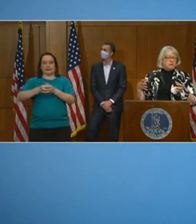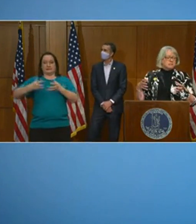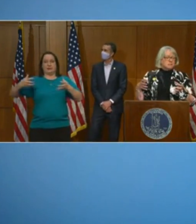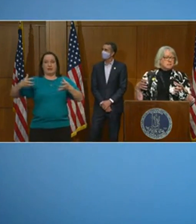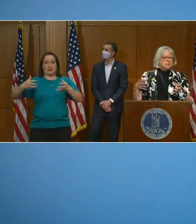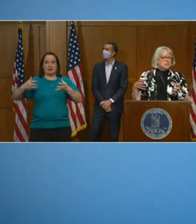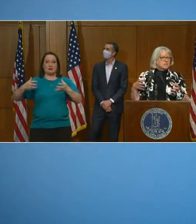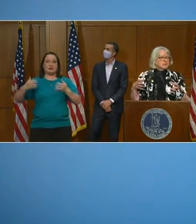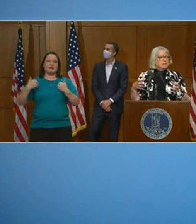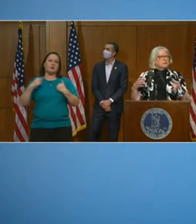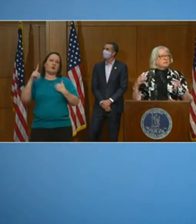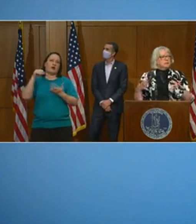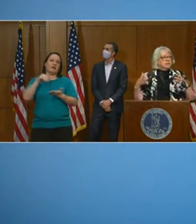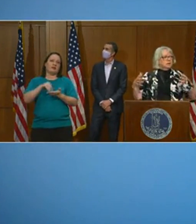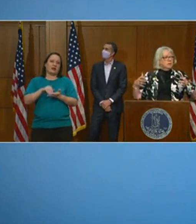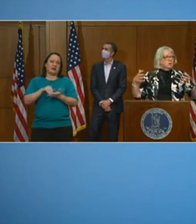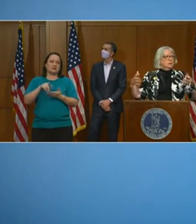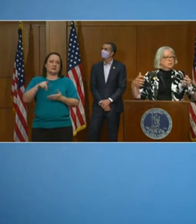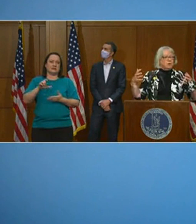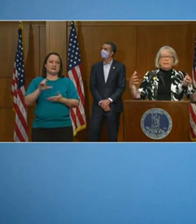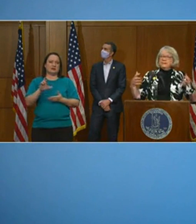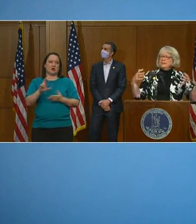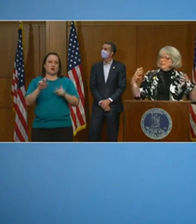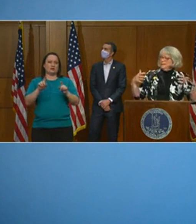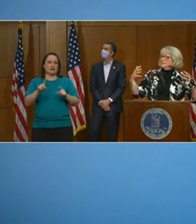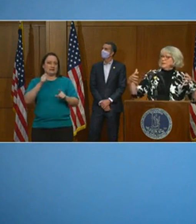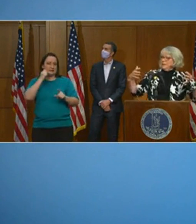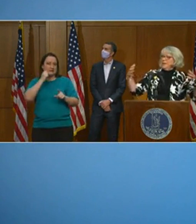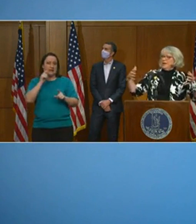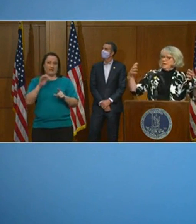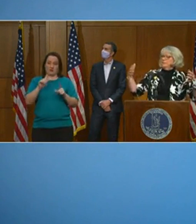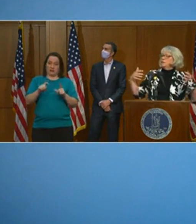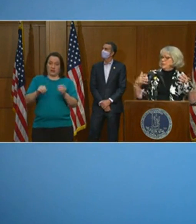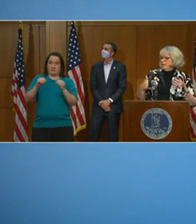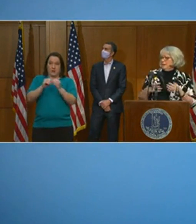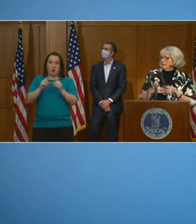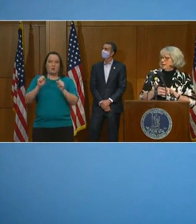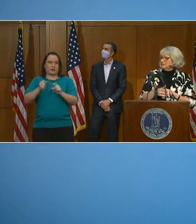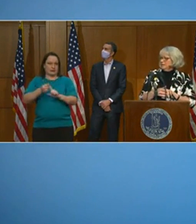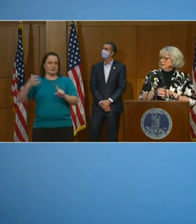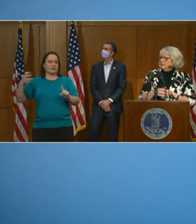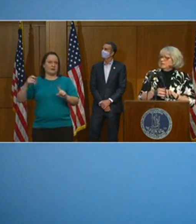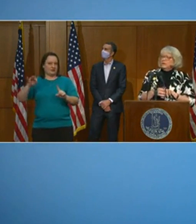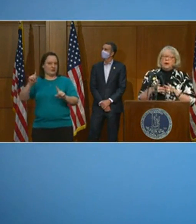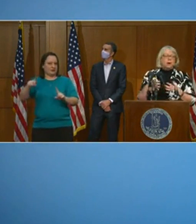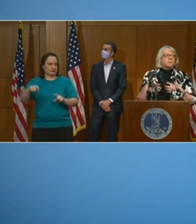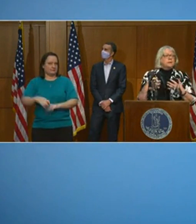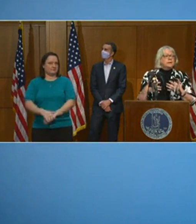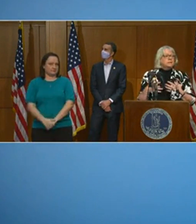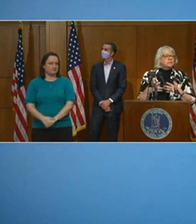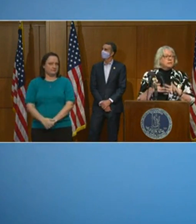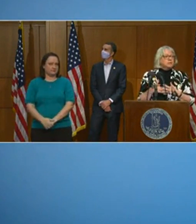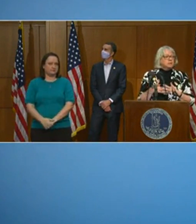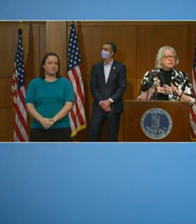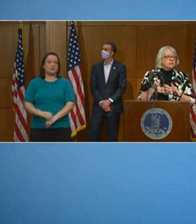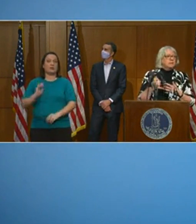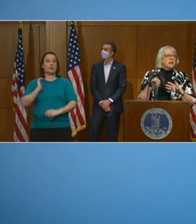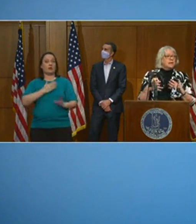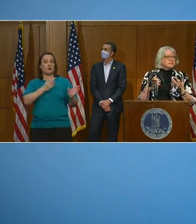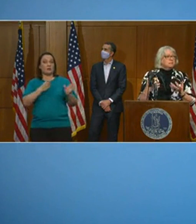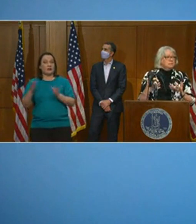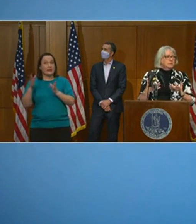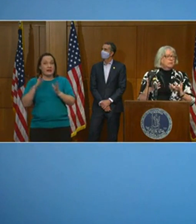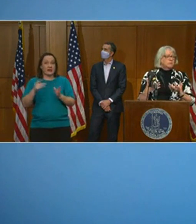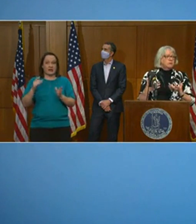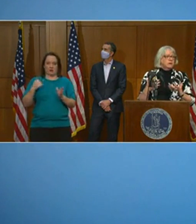1,000 PCR tests today, but if we need to go more greatly, we can expand that and build on that capacity. Our plan is to make sure that the